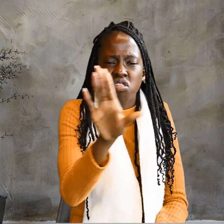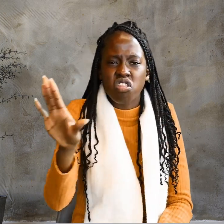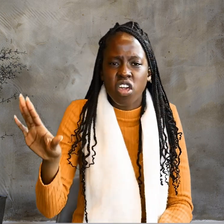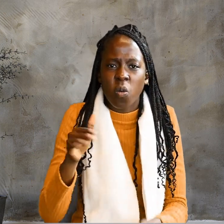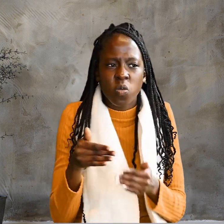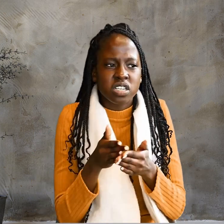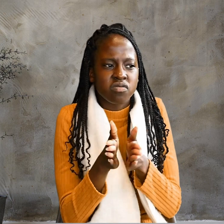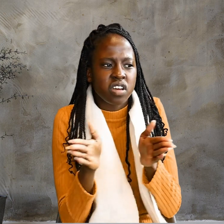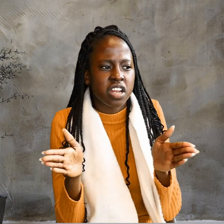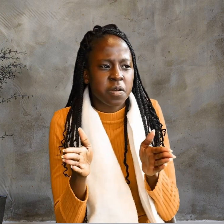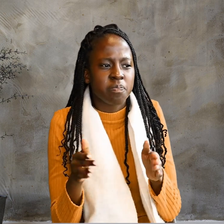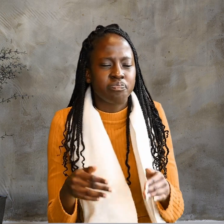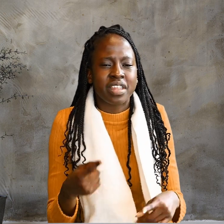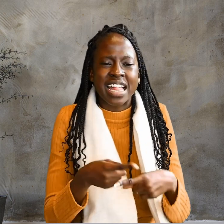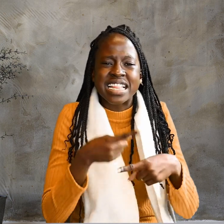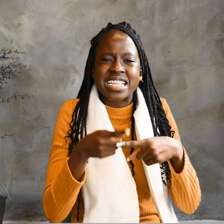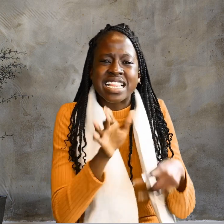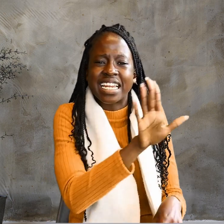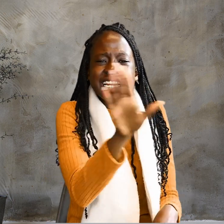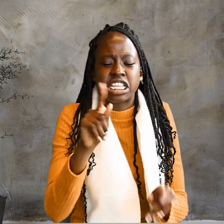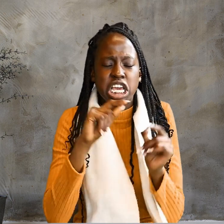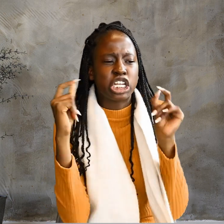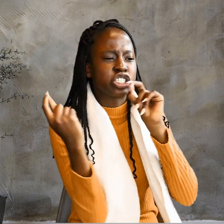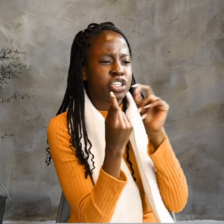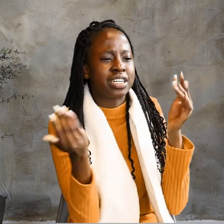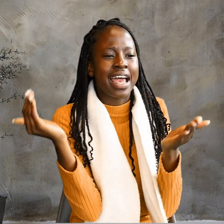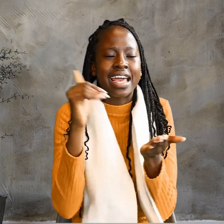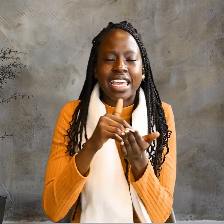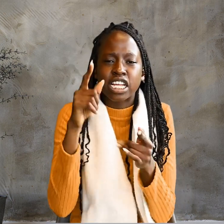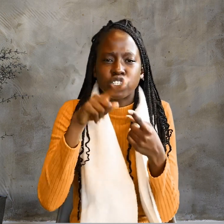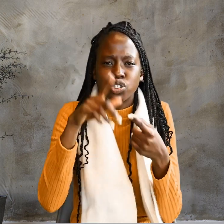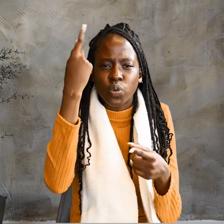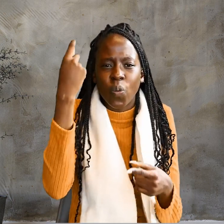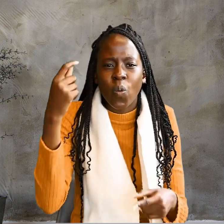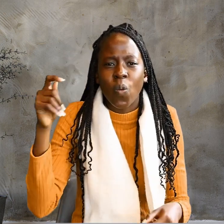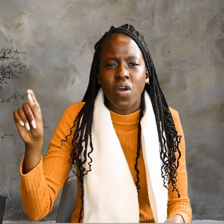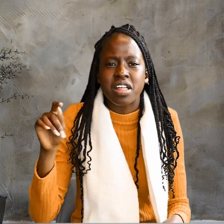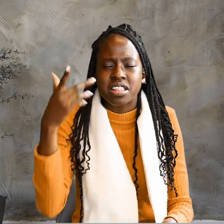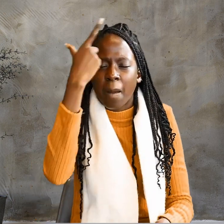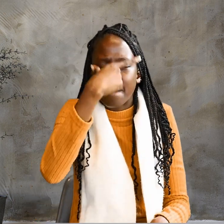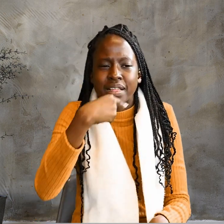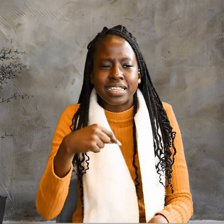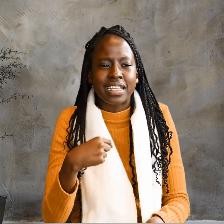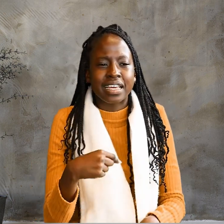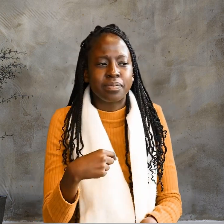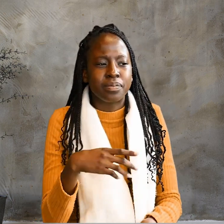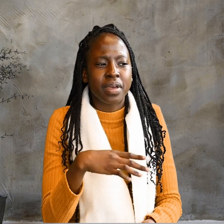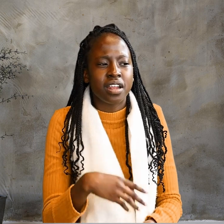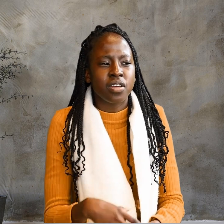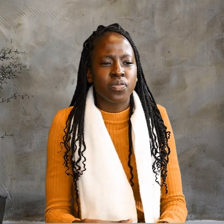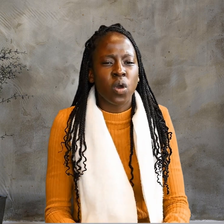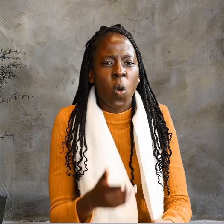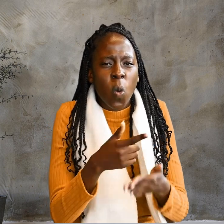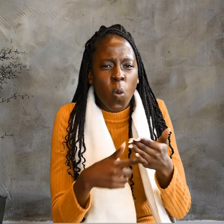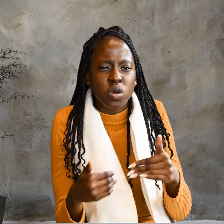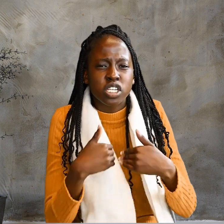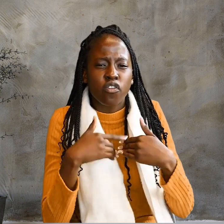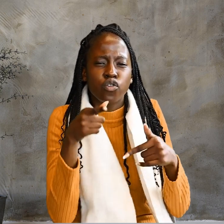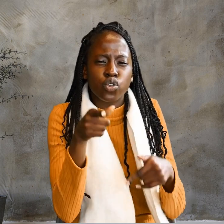Then they turned again to the blind man. What have you to say about